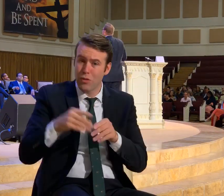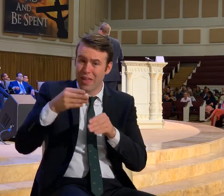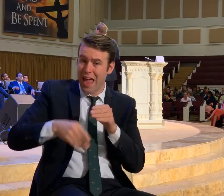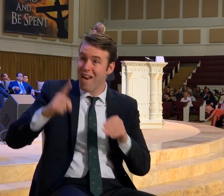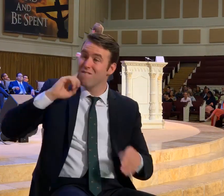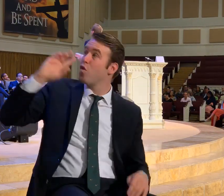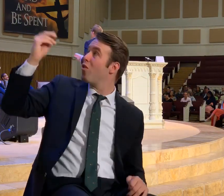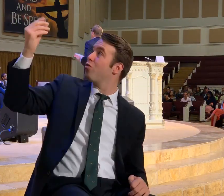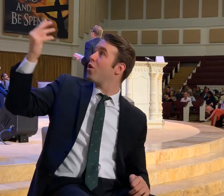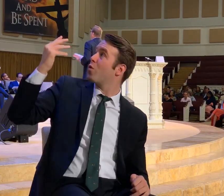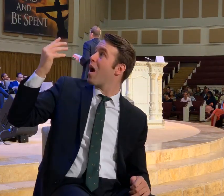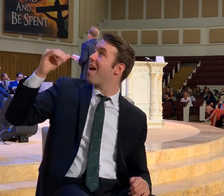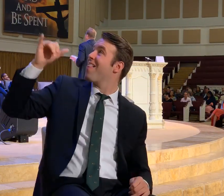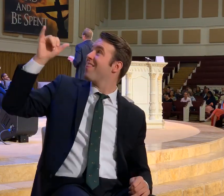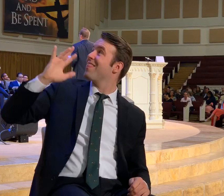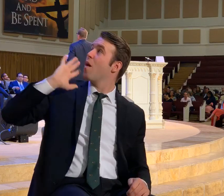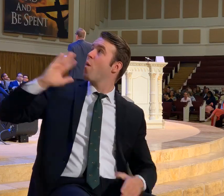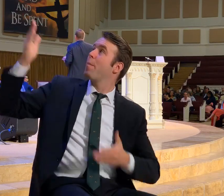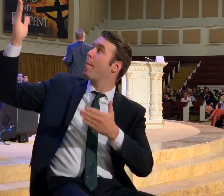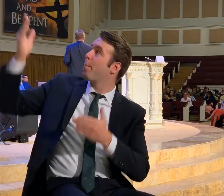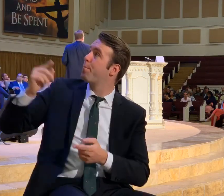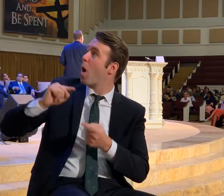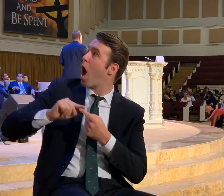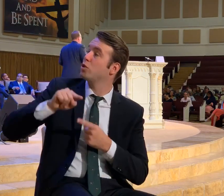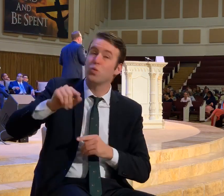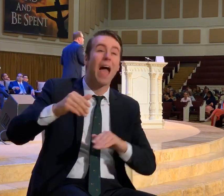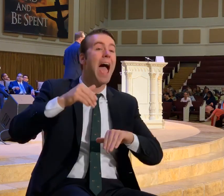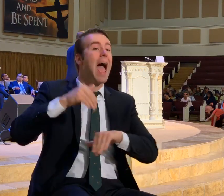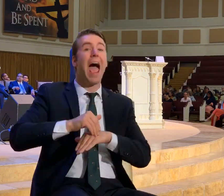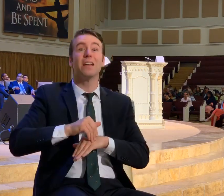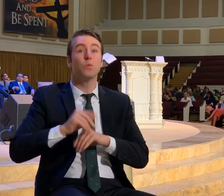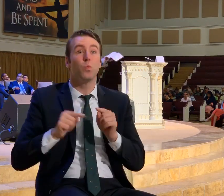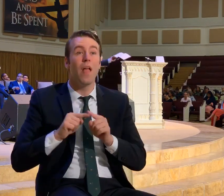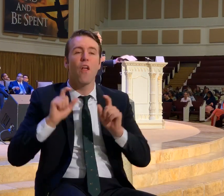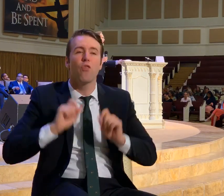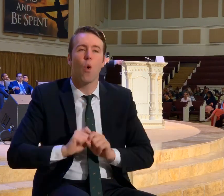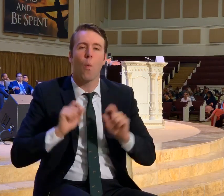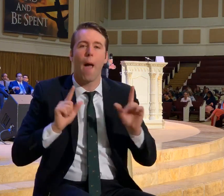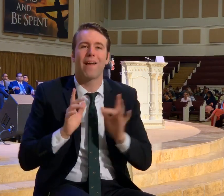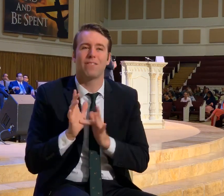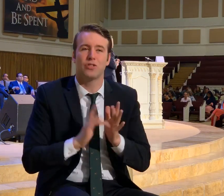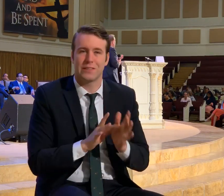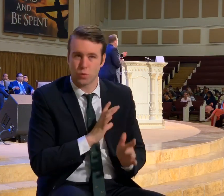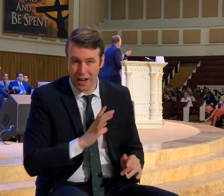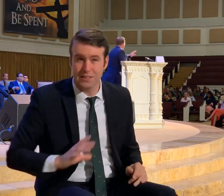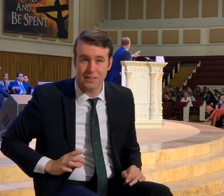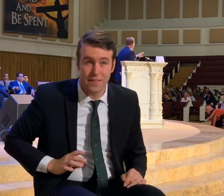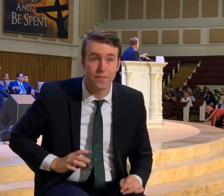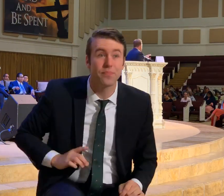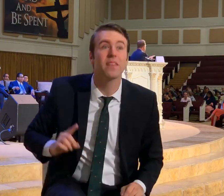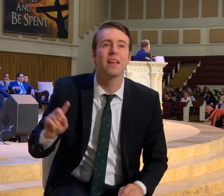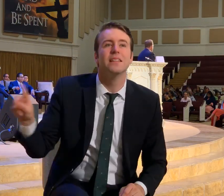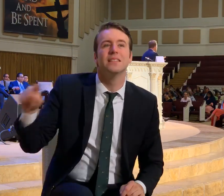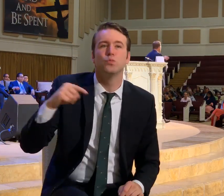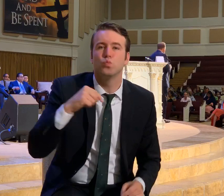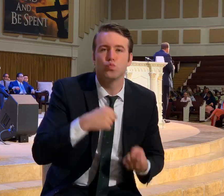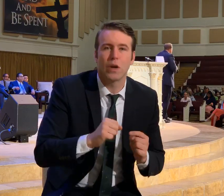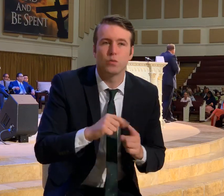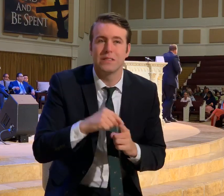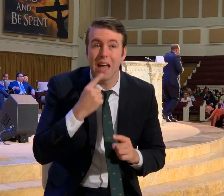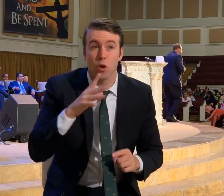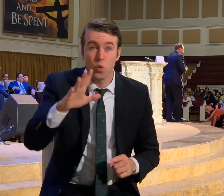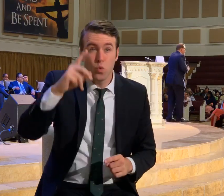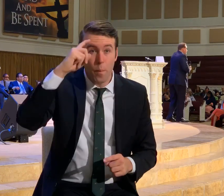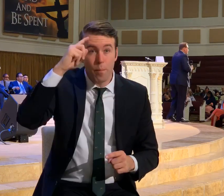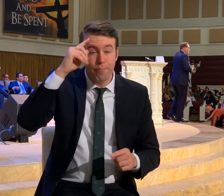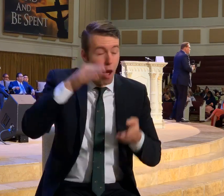the grace. That is to be brought to you. At the revelation. Of Jesus Christ. He said. He folks. Guard